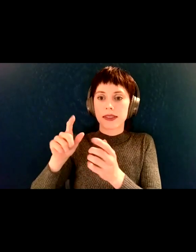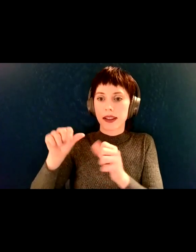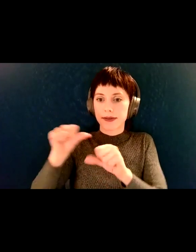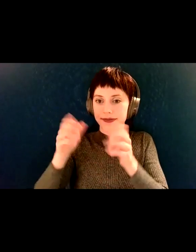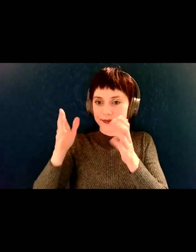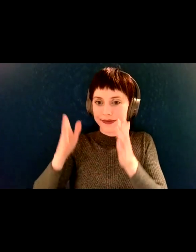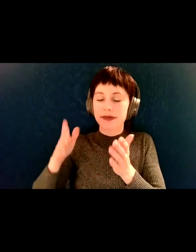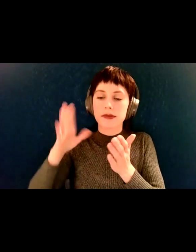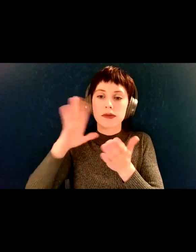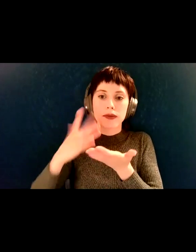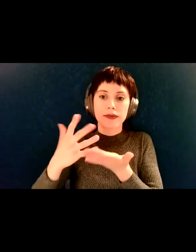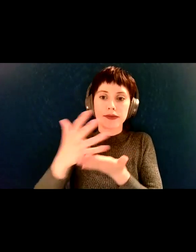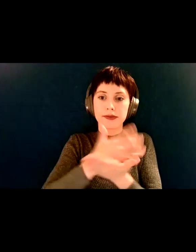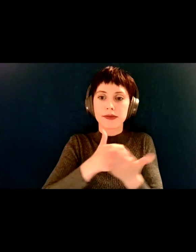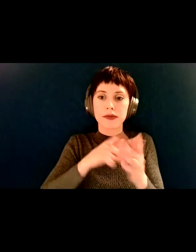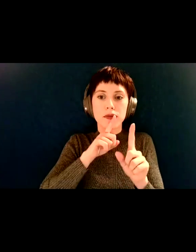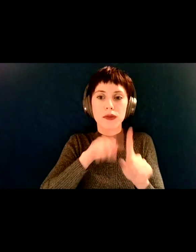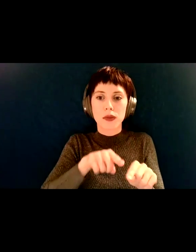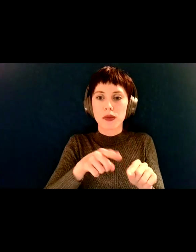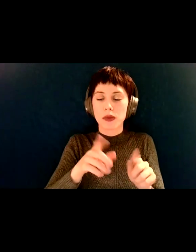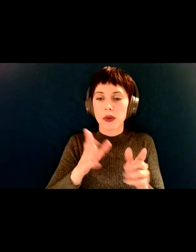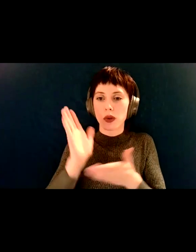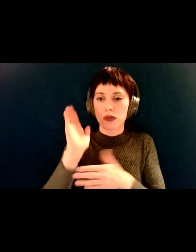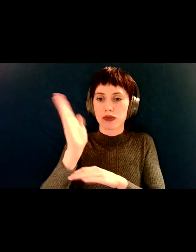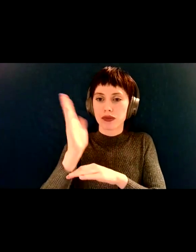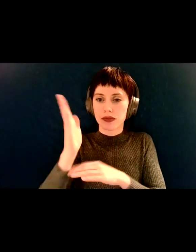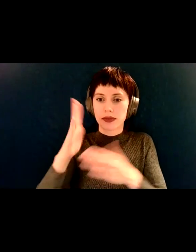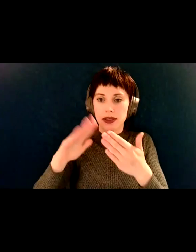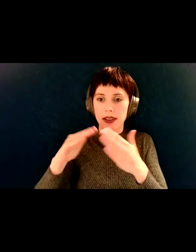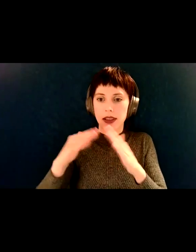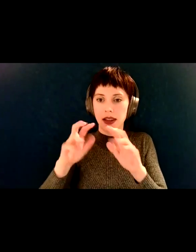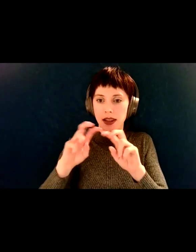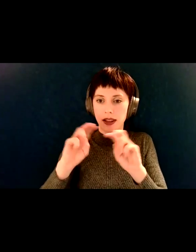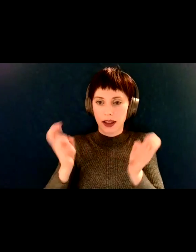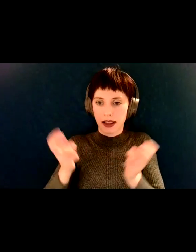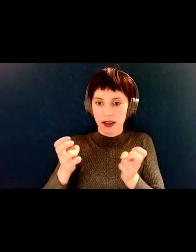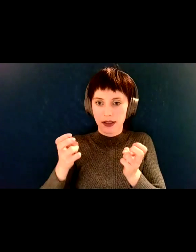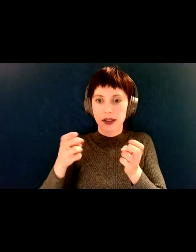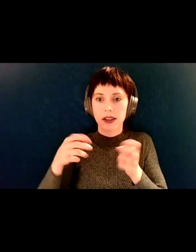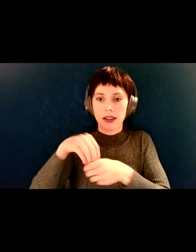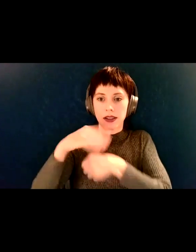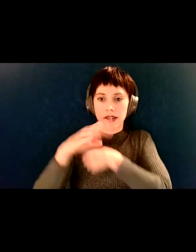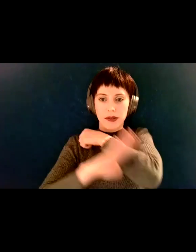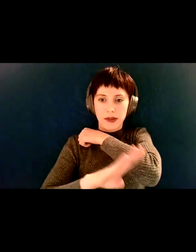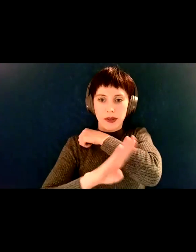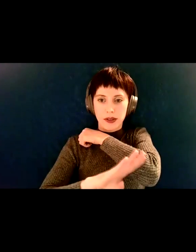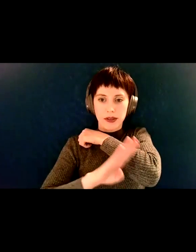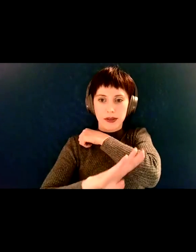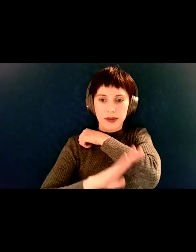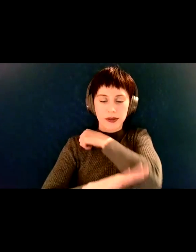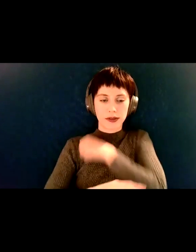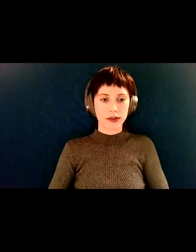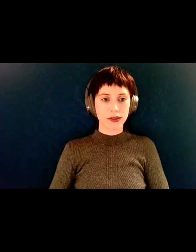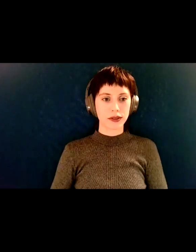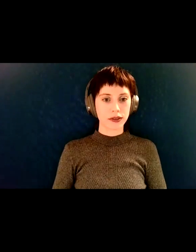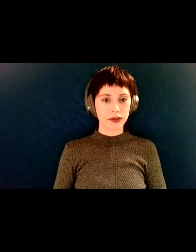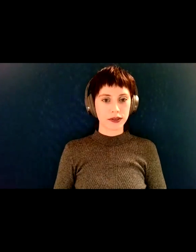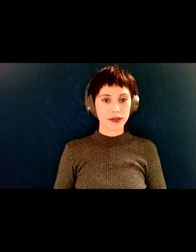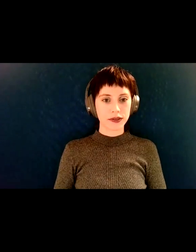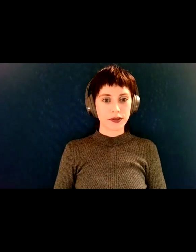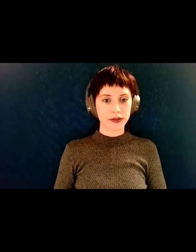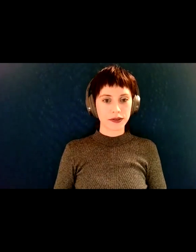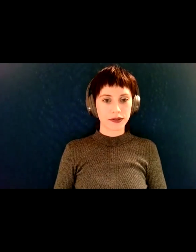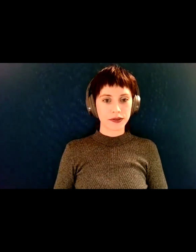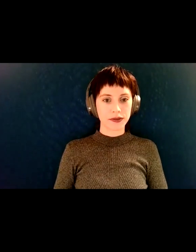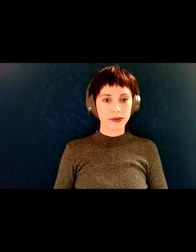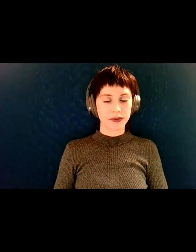present that to city council in the fall. And then, and then, and then